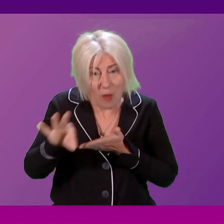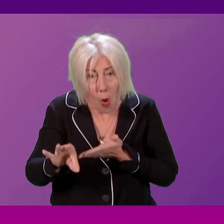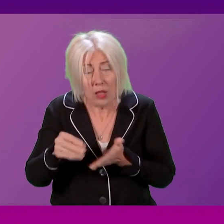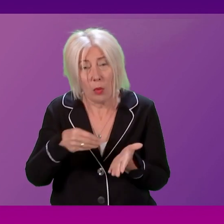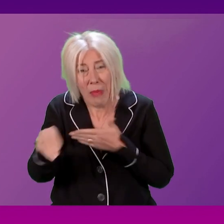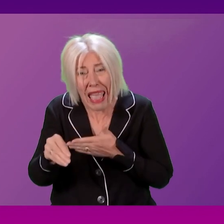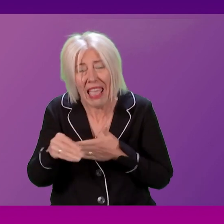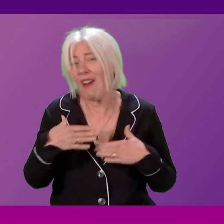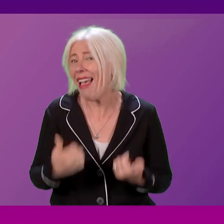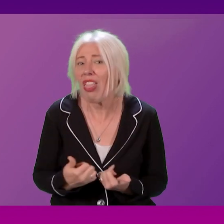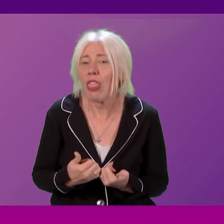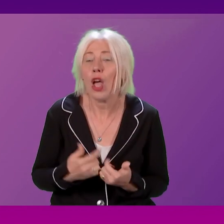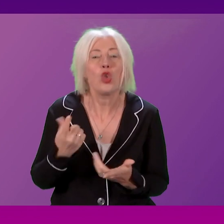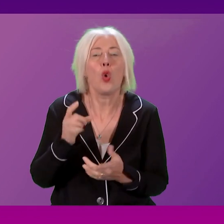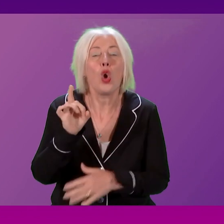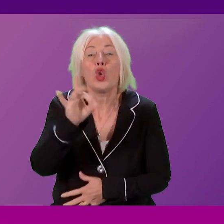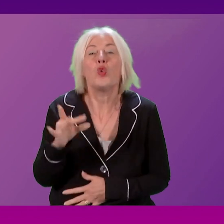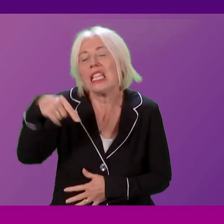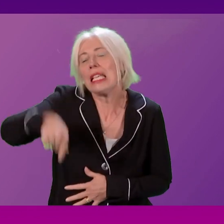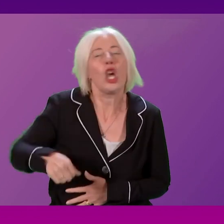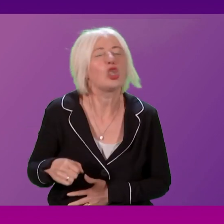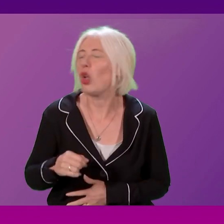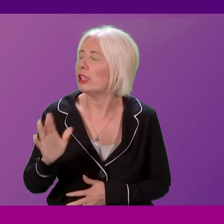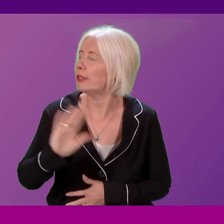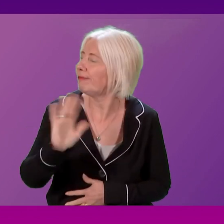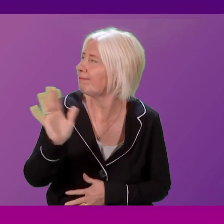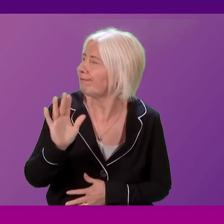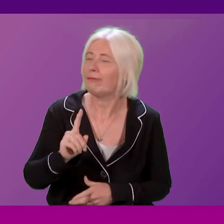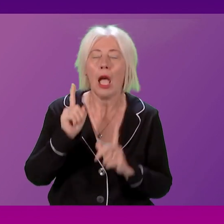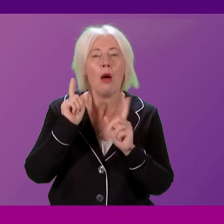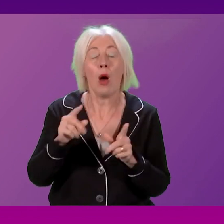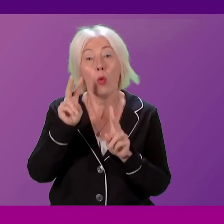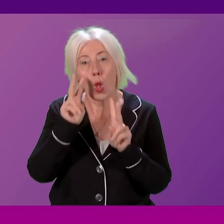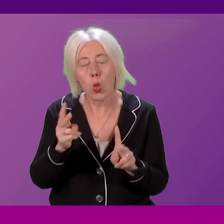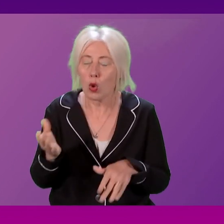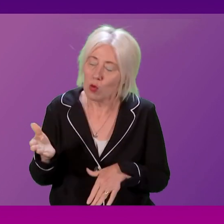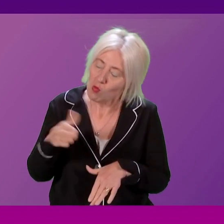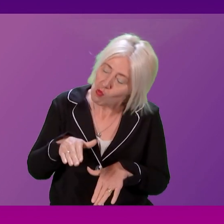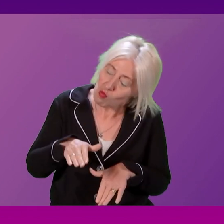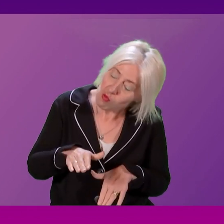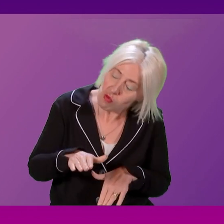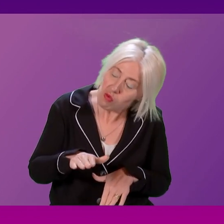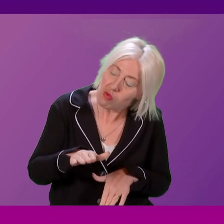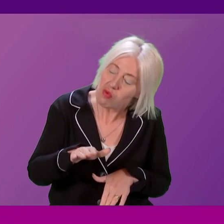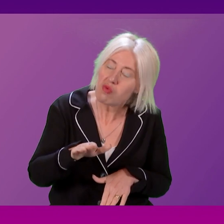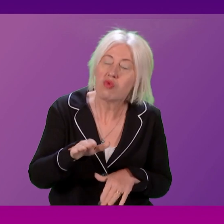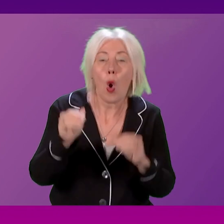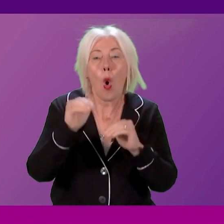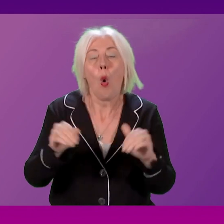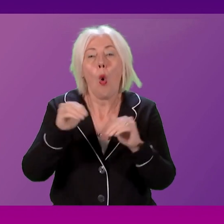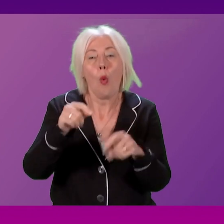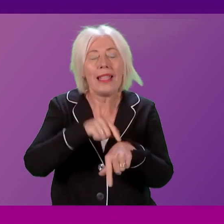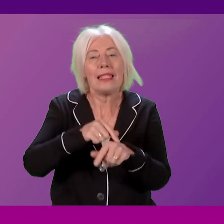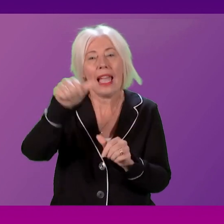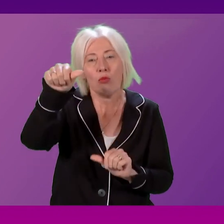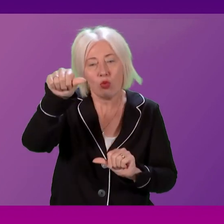would say is it's not unique here to Scotland. So, we'll do is continue to see that recovery, continue to reduce waiting lists and what we'll